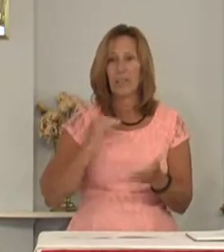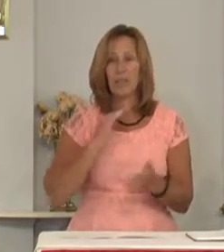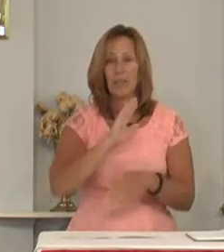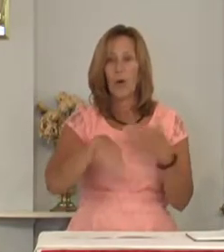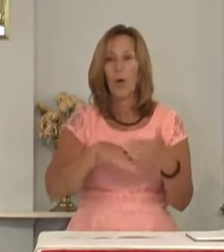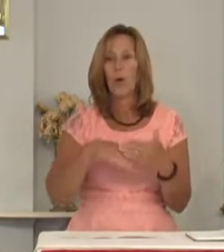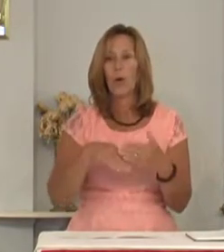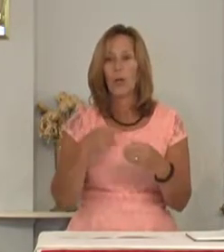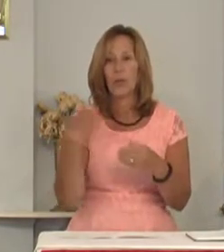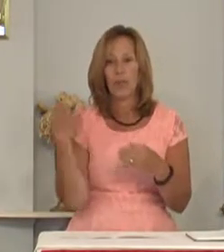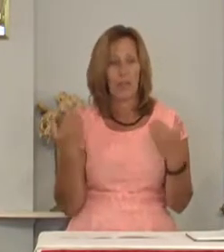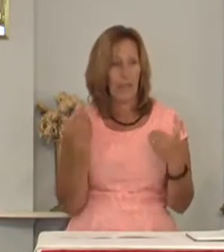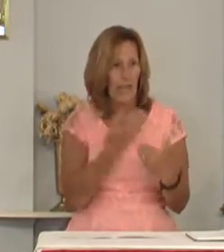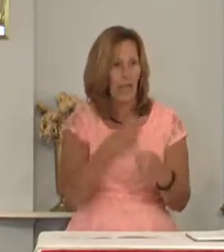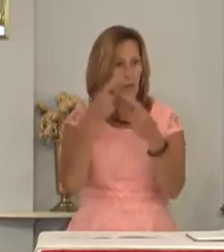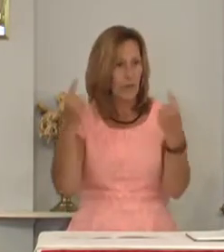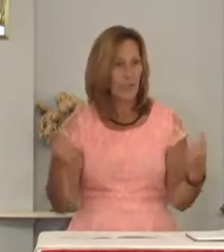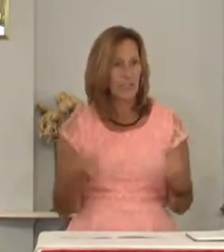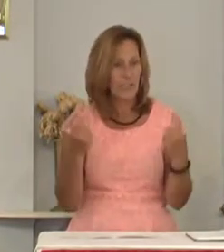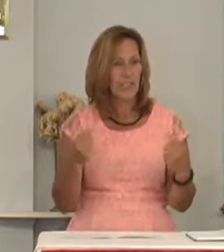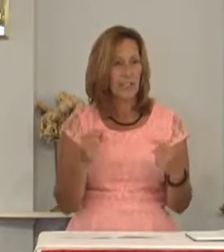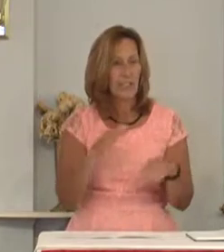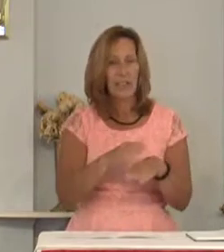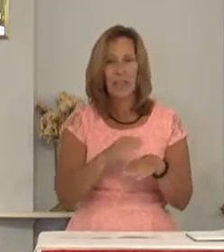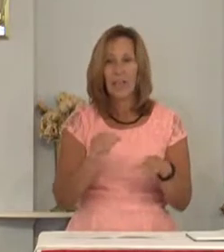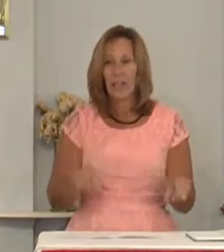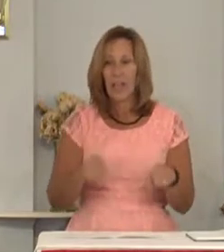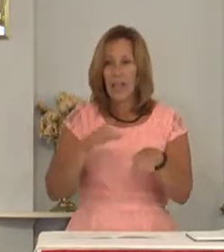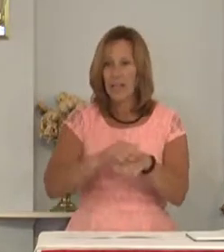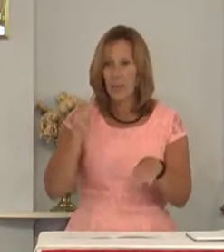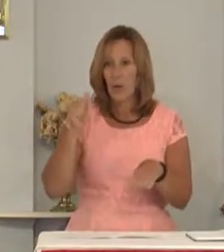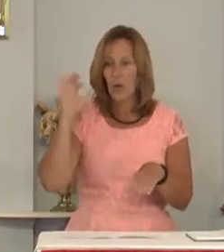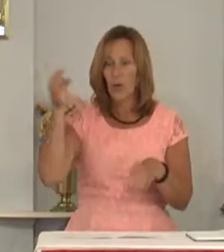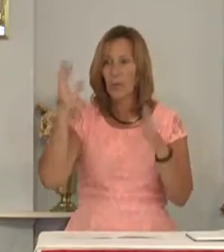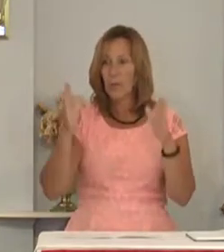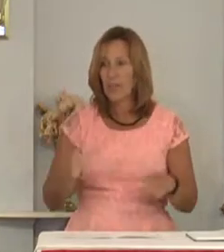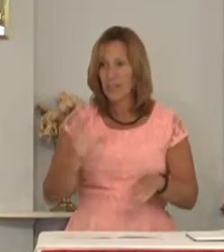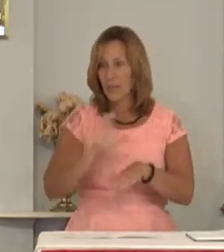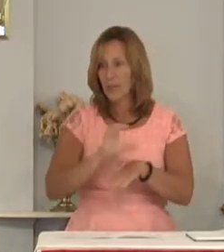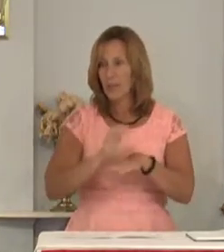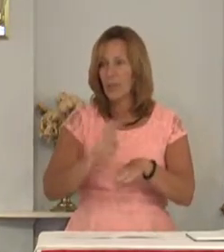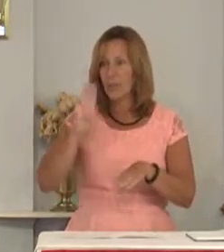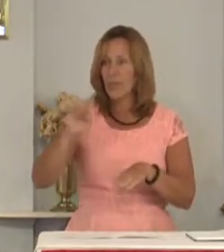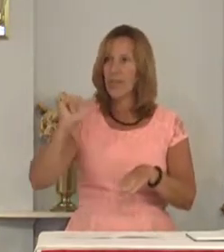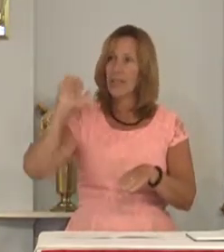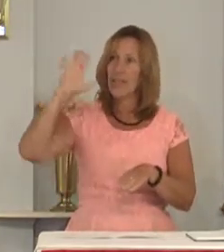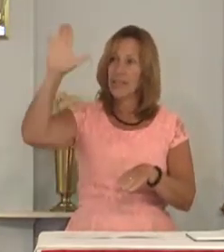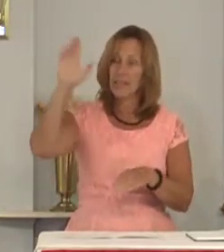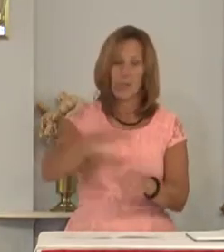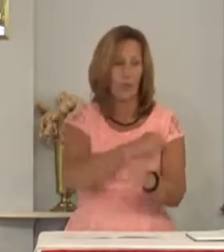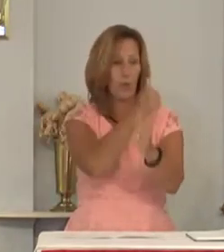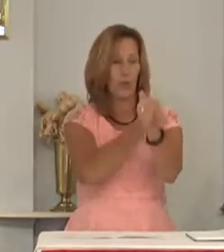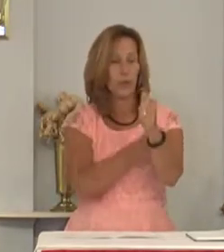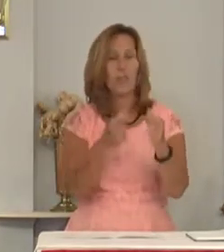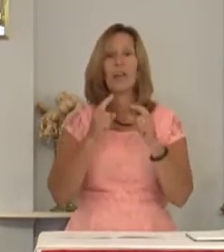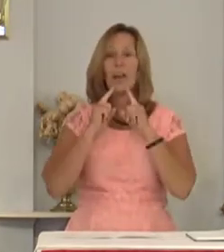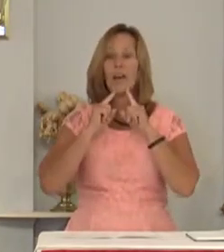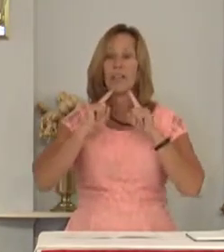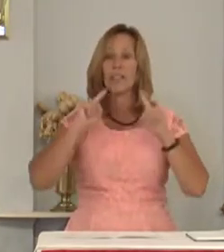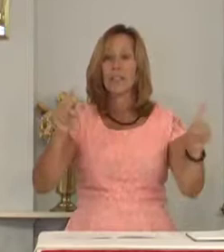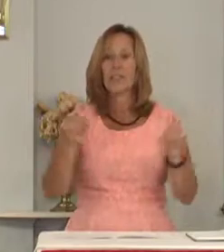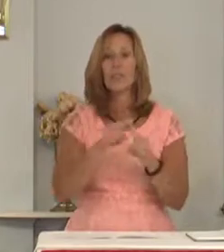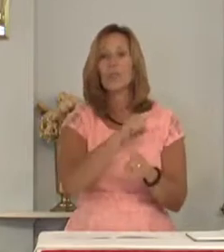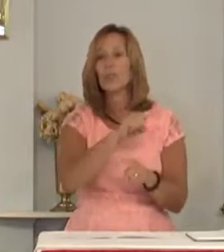our sins. As a called and ordained minister of the Church of Christ and by his authority, I therefore